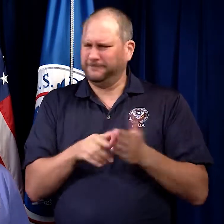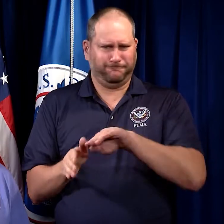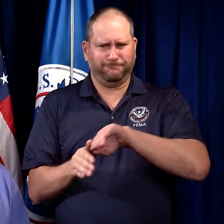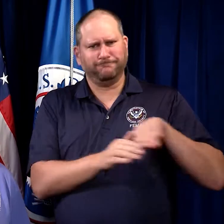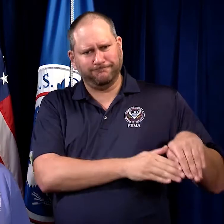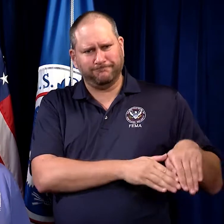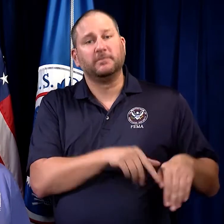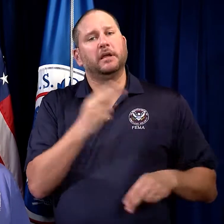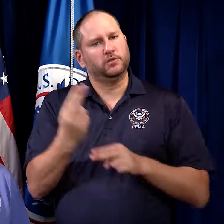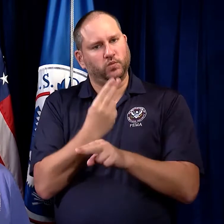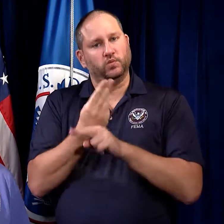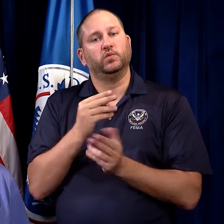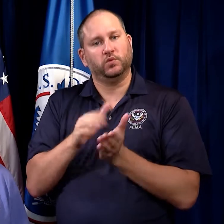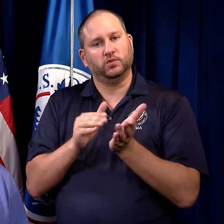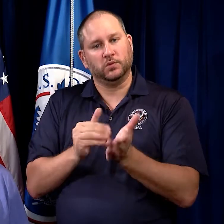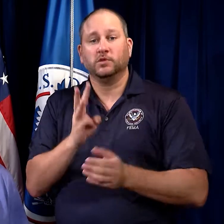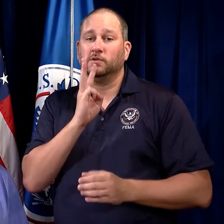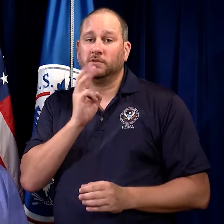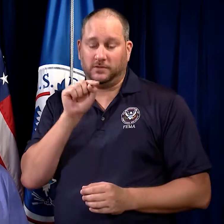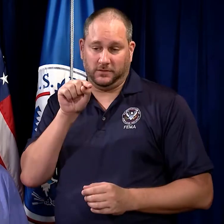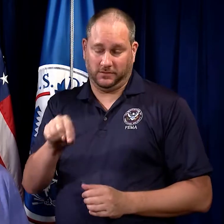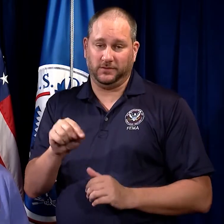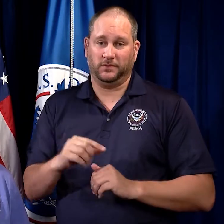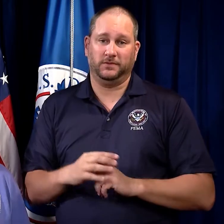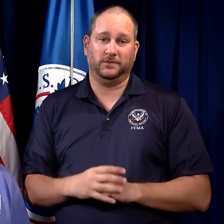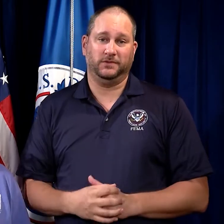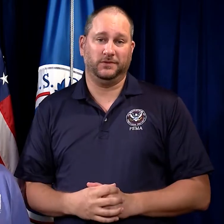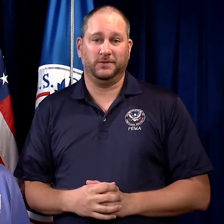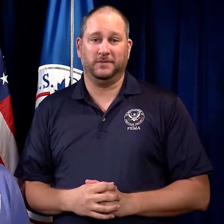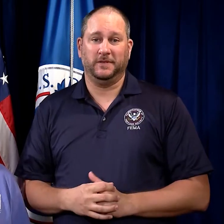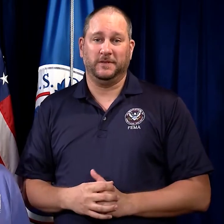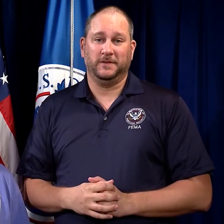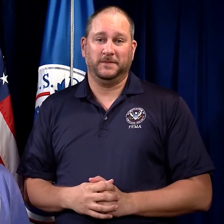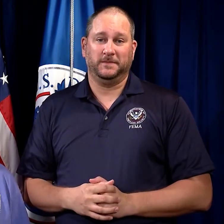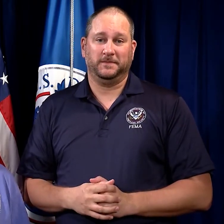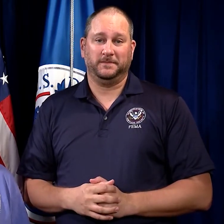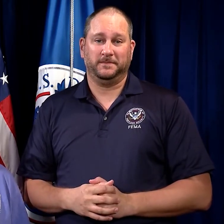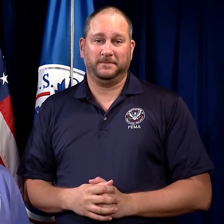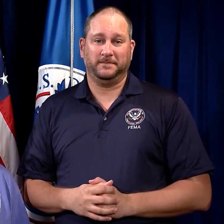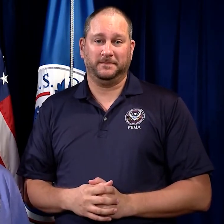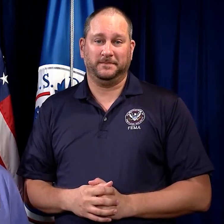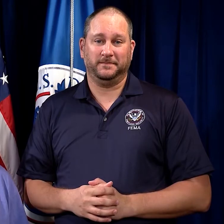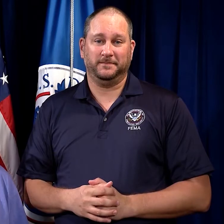hand sanitizers because they will not work as well as soap and water. Thank you.